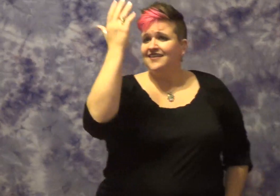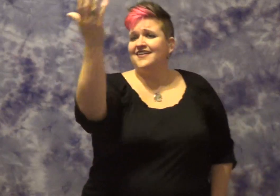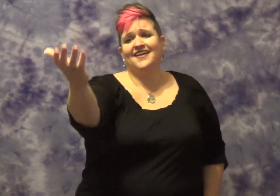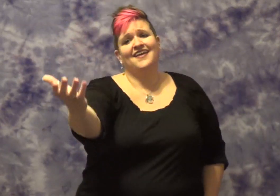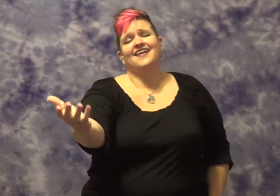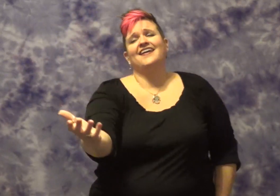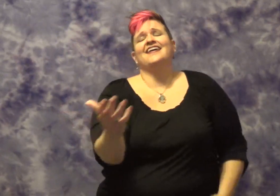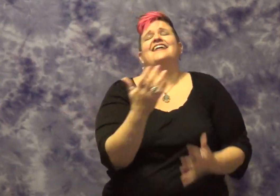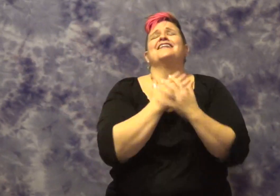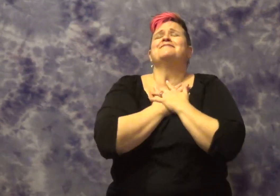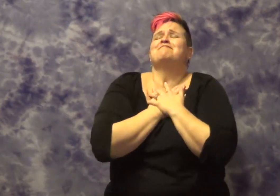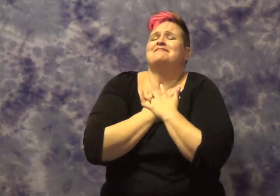Amen, amen